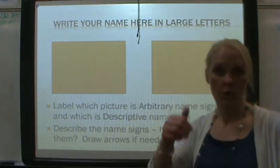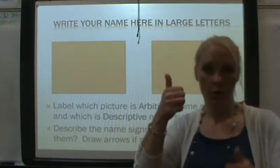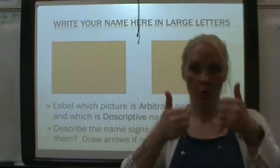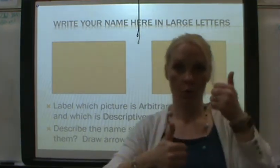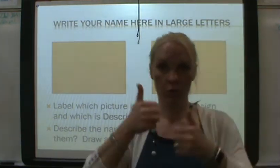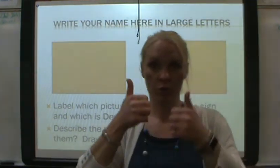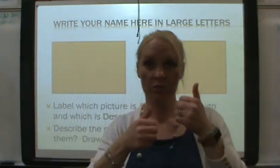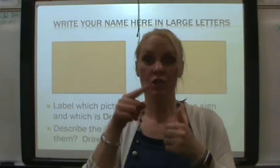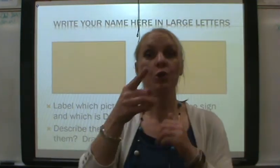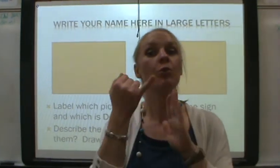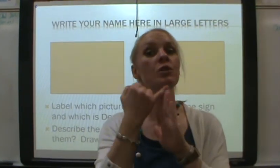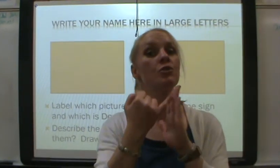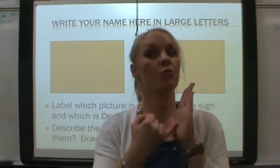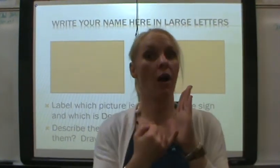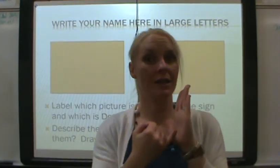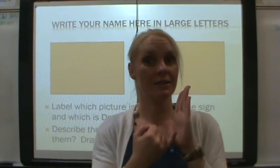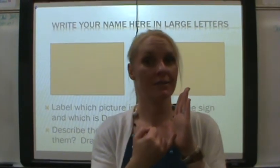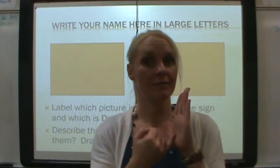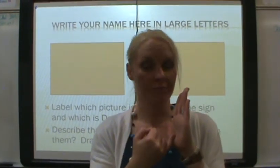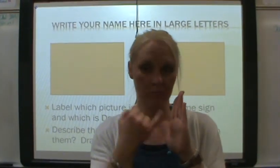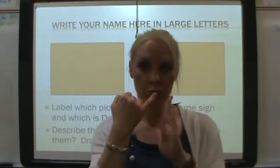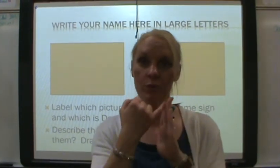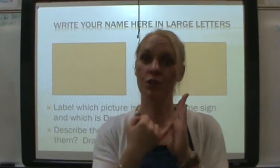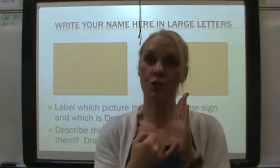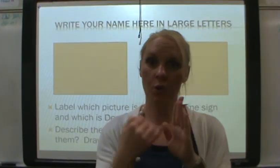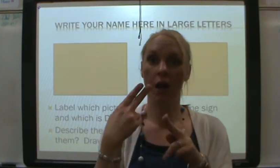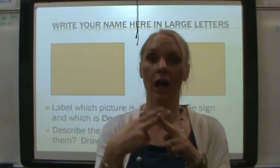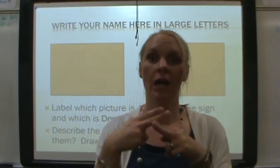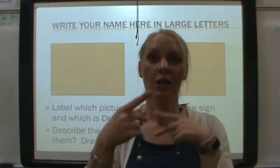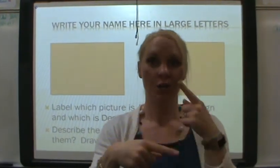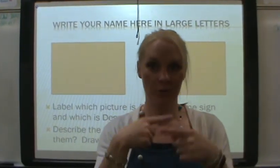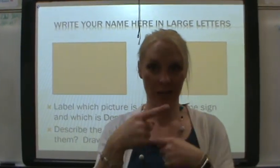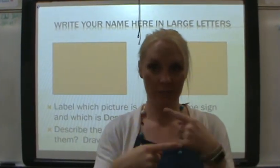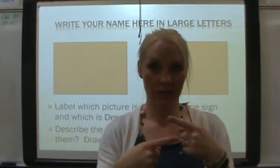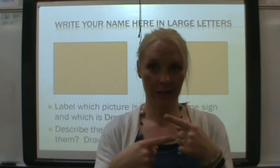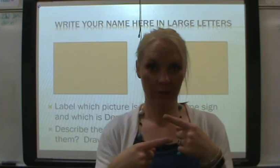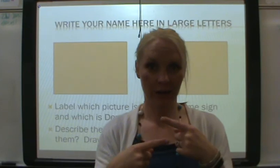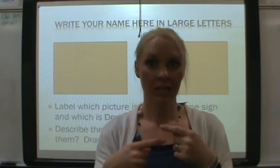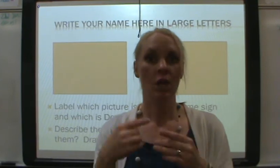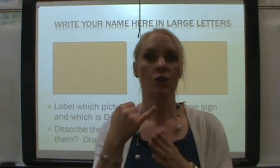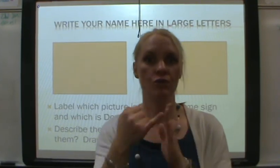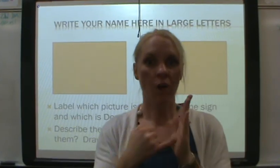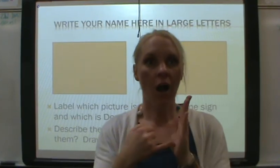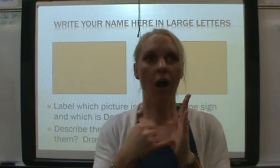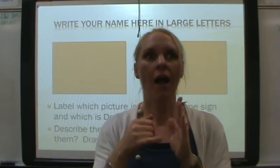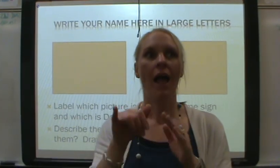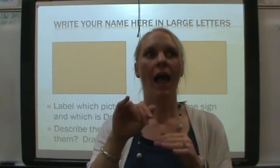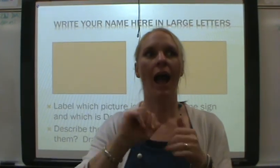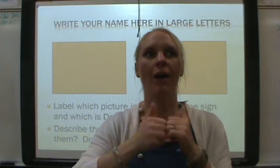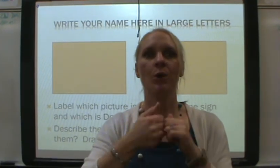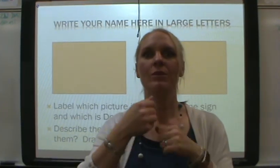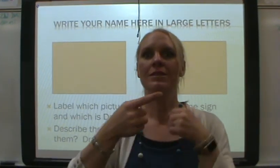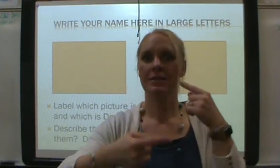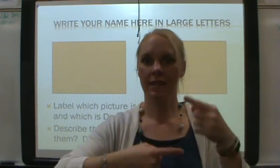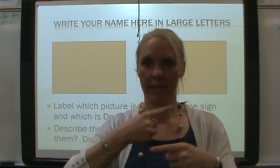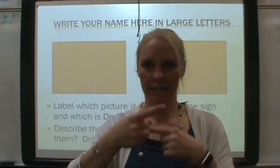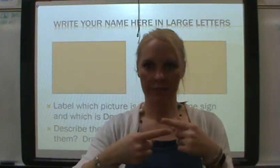Which one is which. You're going to draw it. You're going to draw your name sign. Right? Draw how you would sign it.